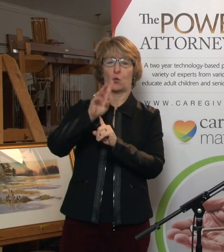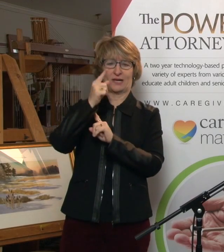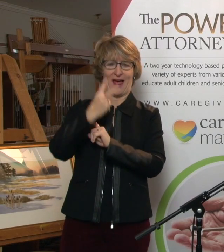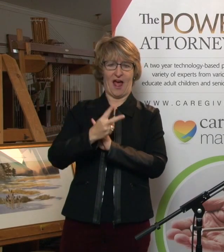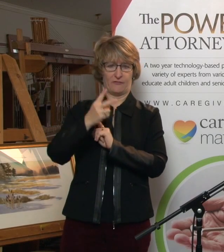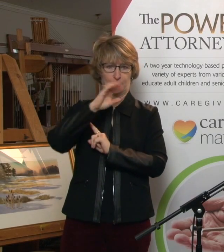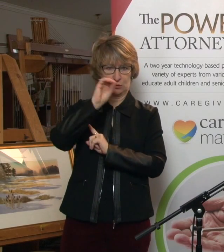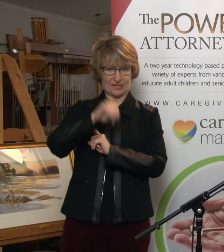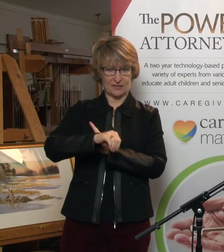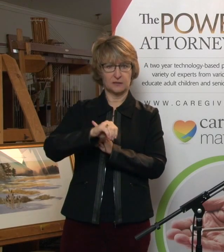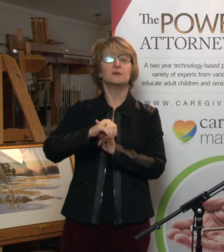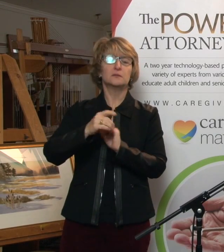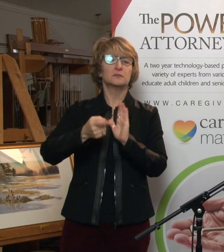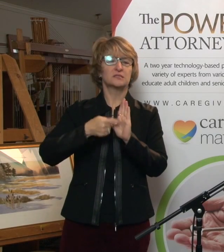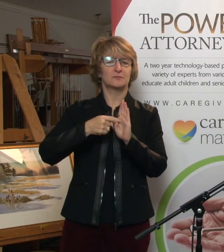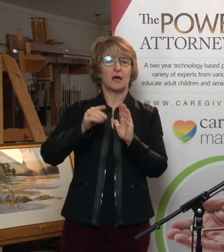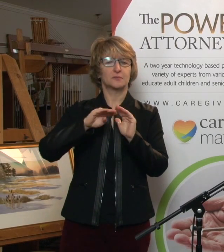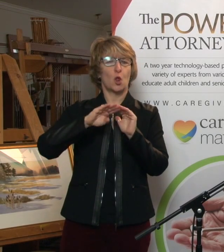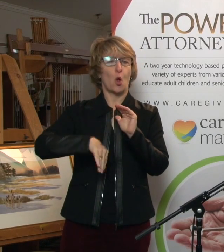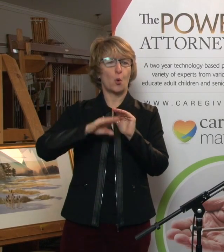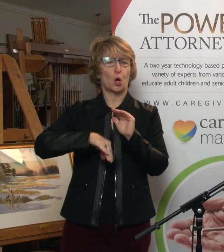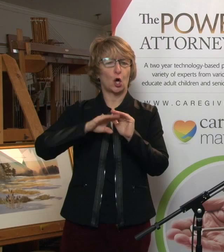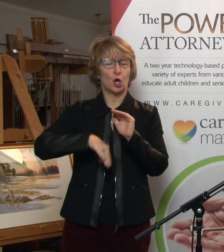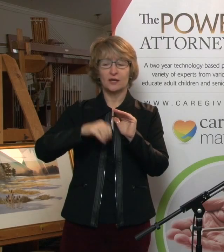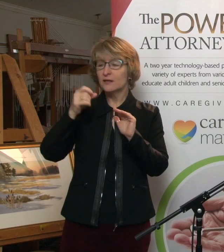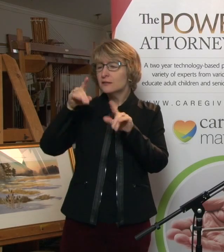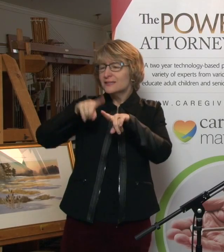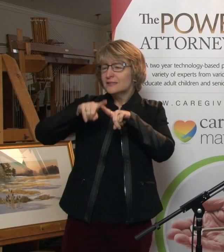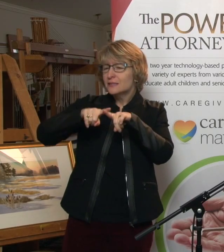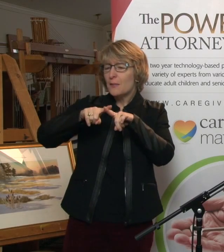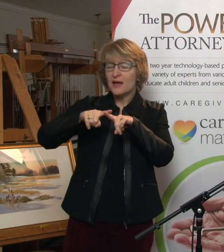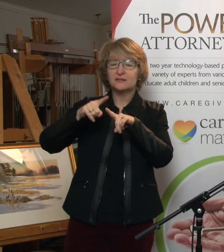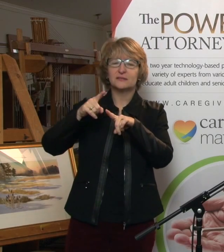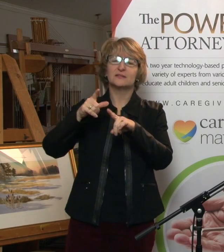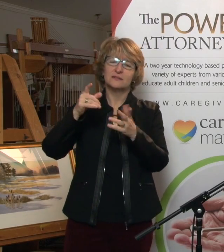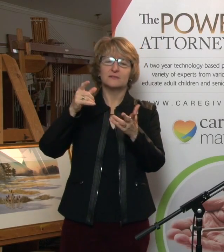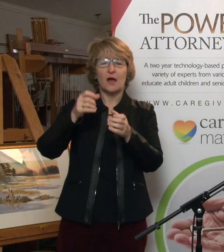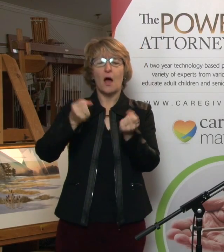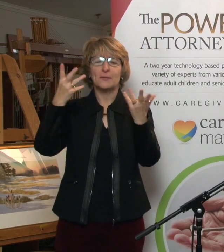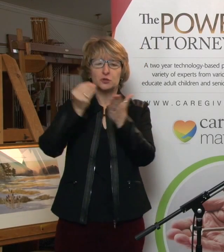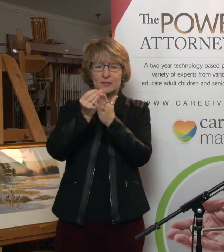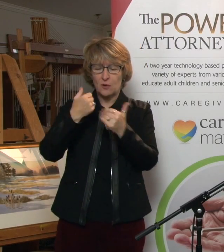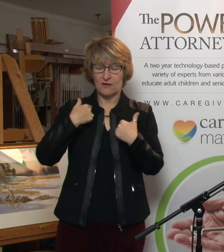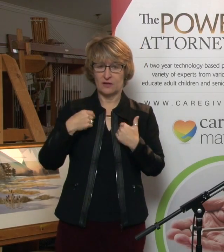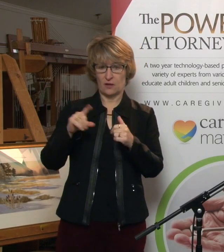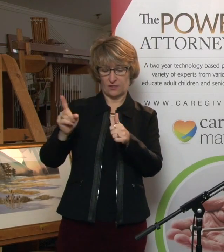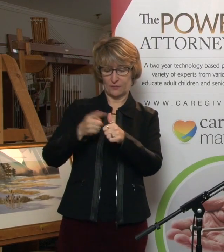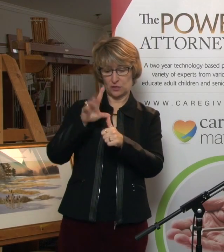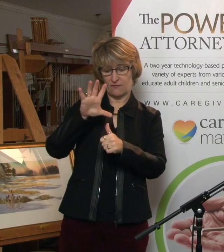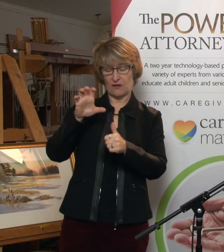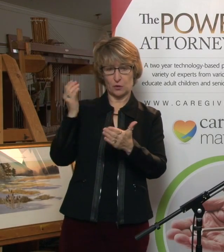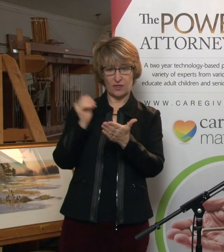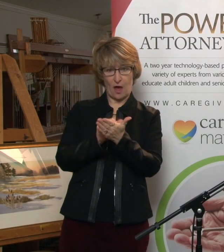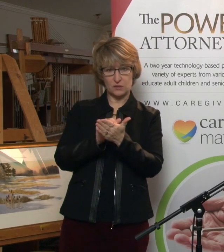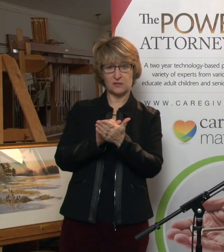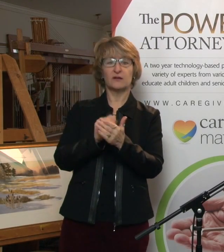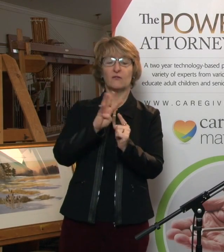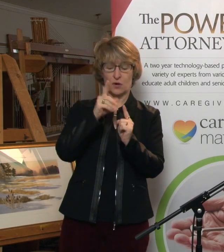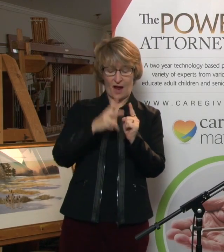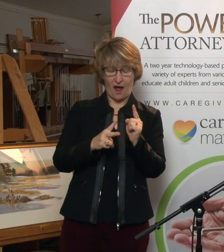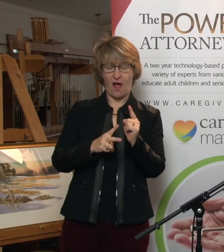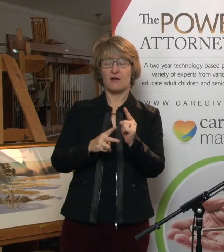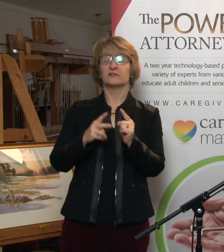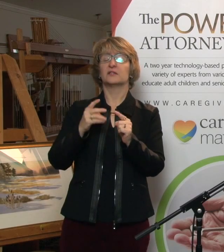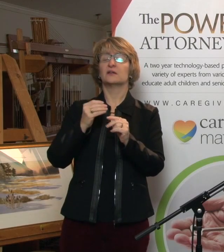and it goes down. So, as with most things in life, the more money you have, the better. 4.5% on the first $500,000, 4% on the next